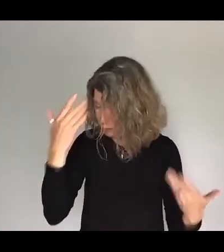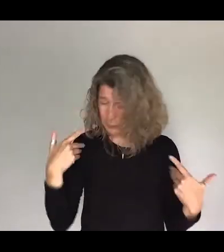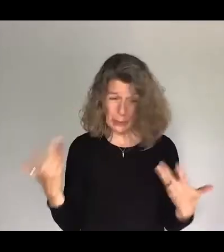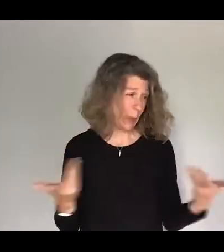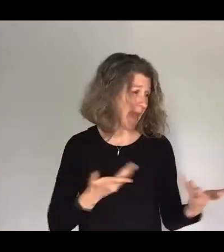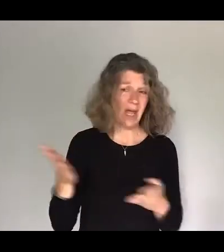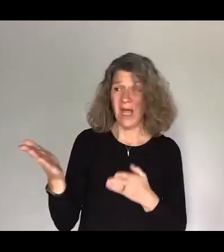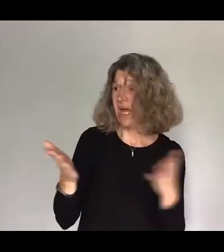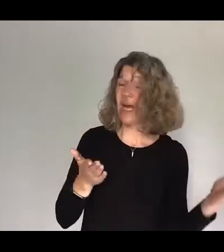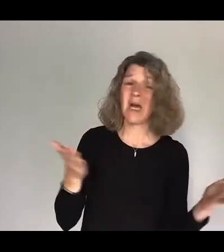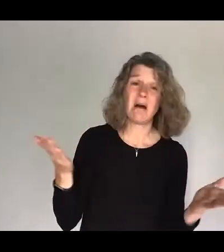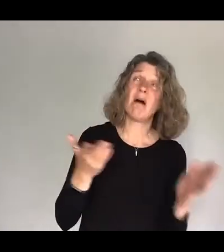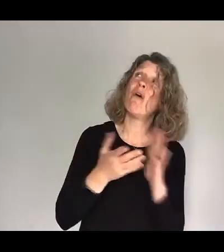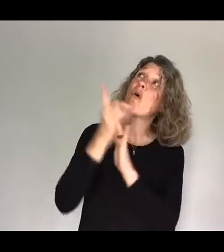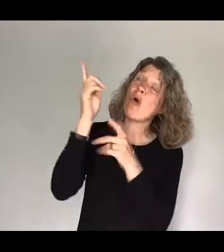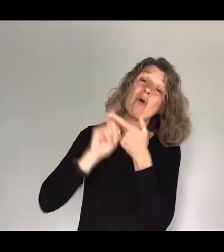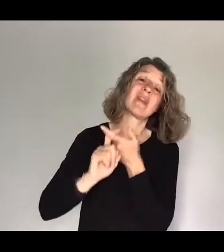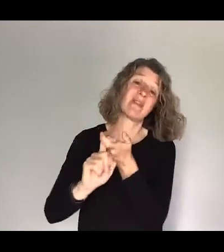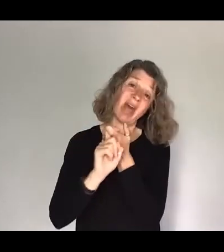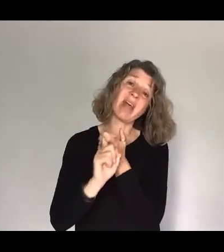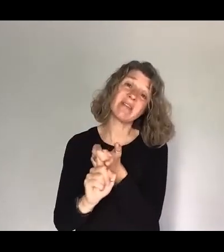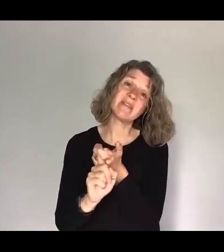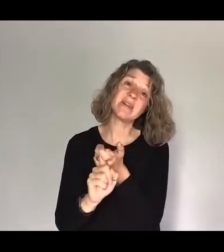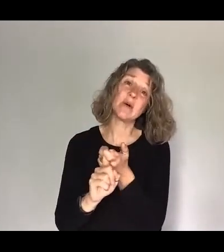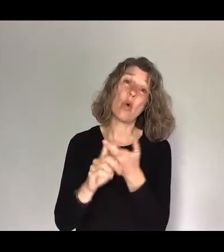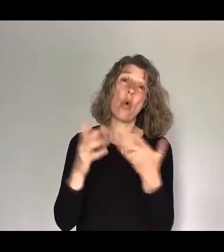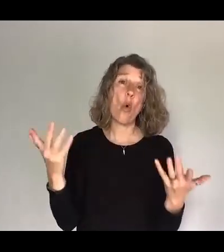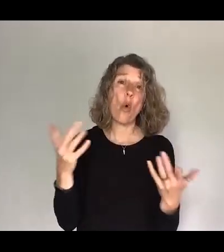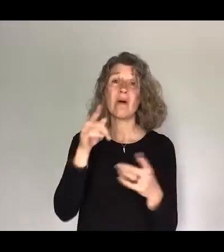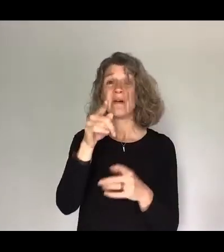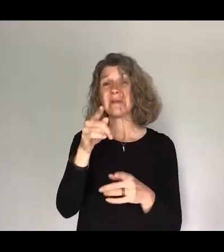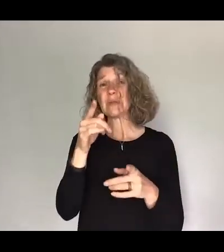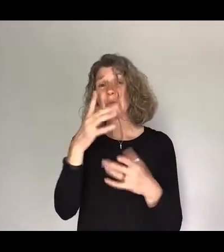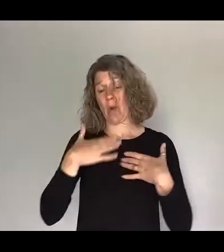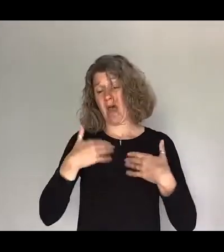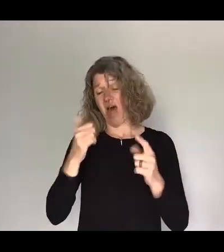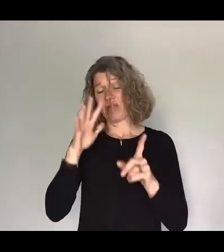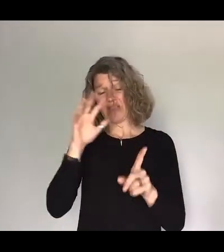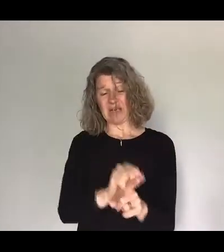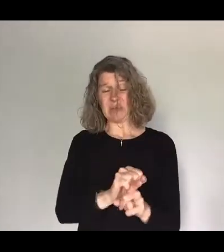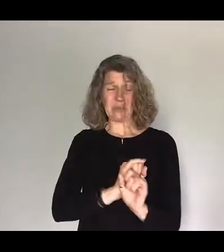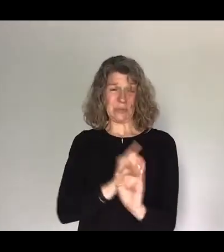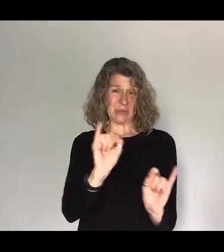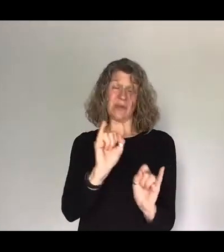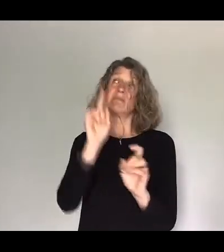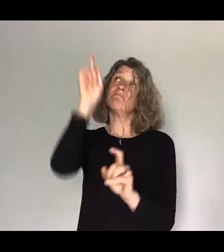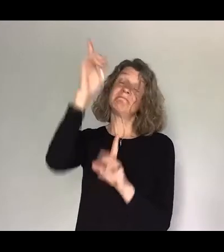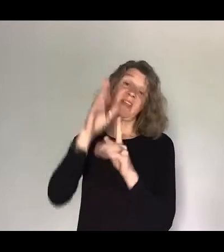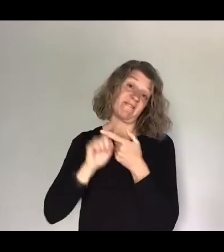God is faithful even when health diagnosis come your way so even when we forget can we turn our